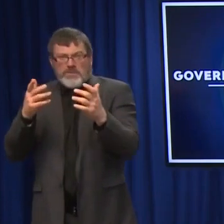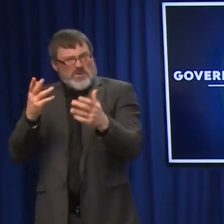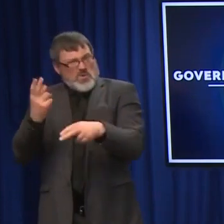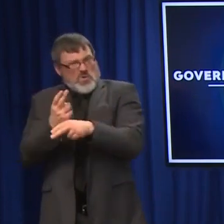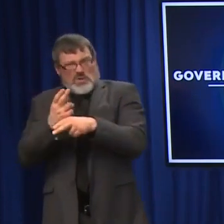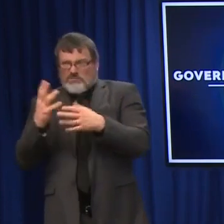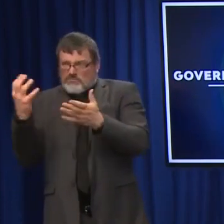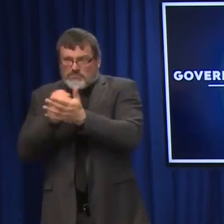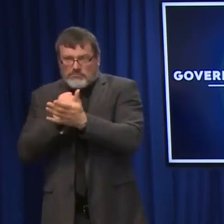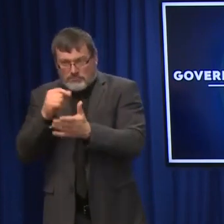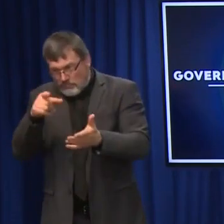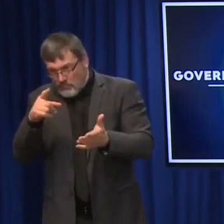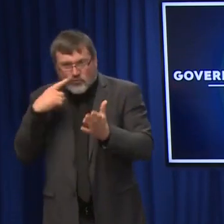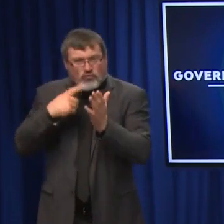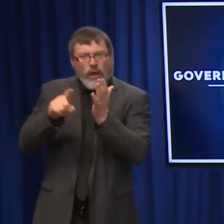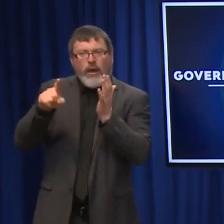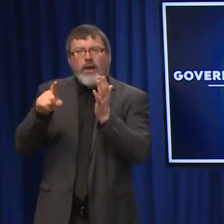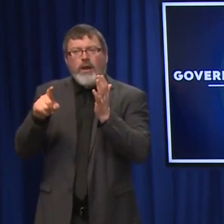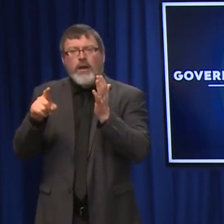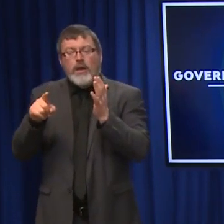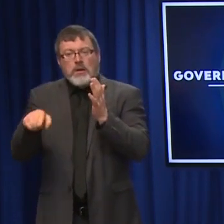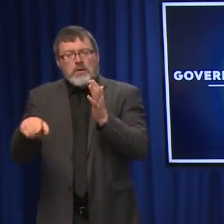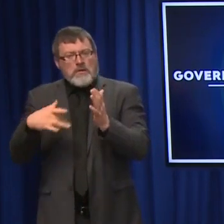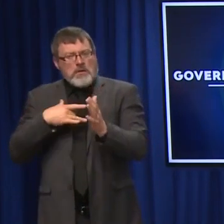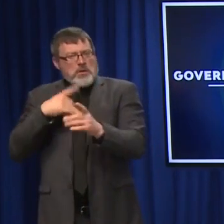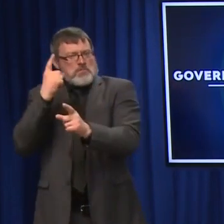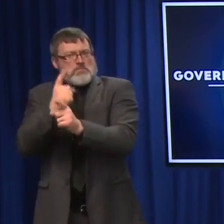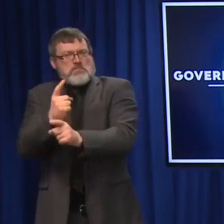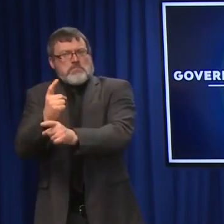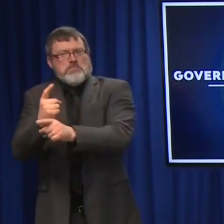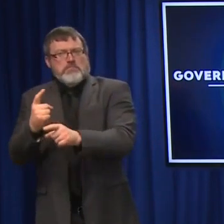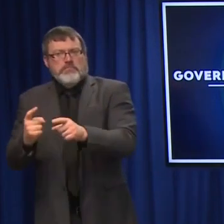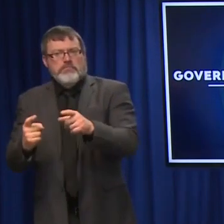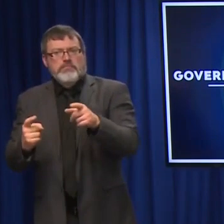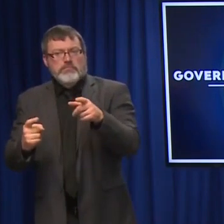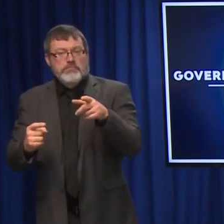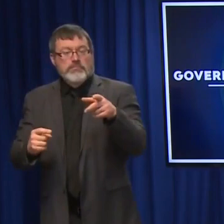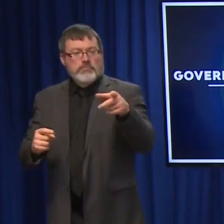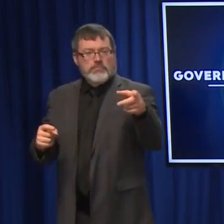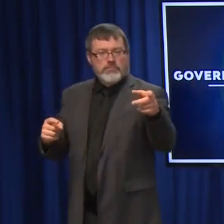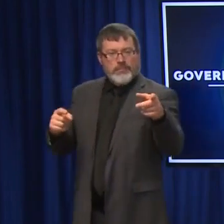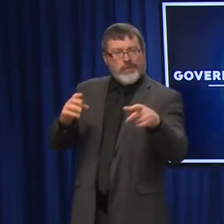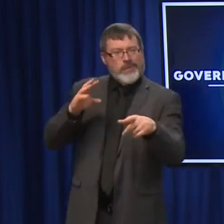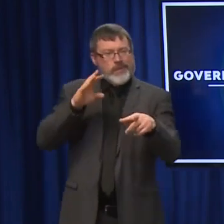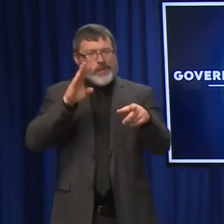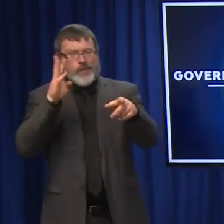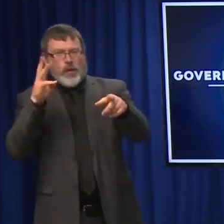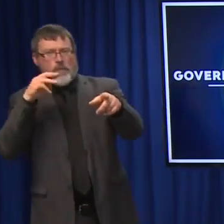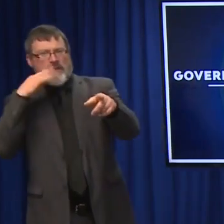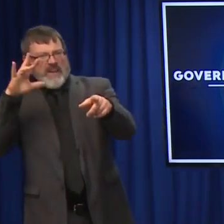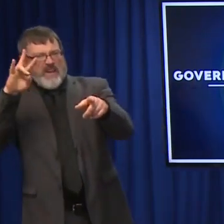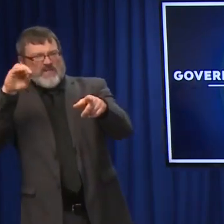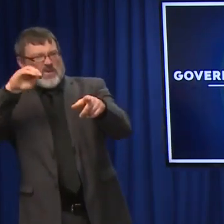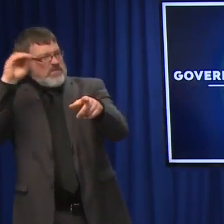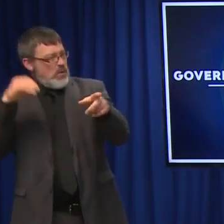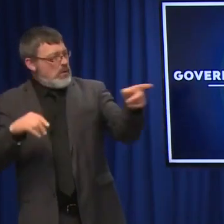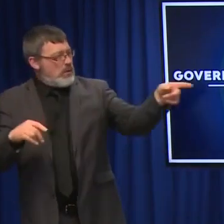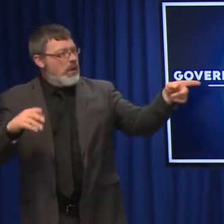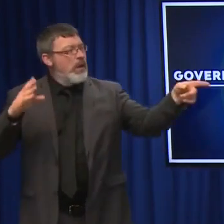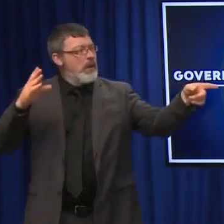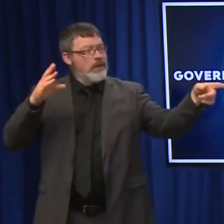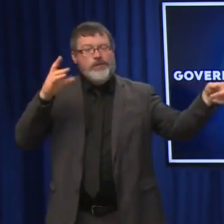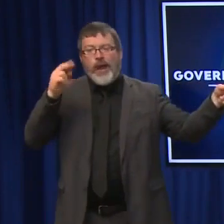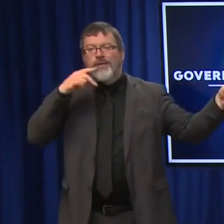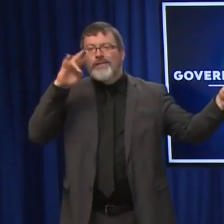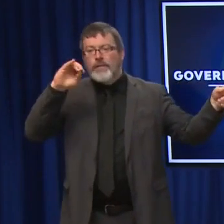85% accuracy rate. 70. 70, if you're symptomatic and positive. Yeah. So it's about a 70%